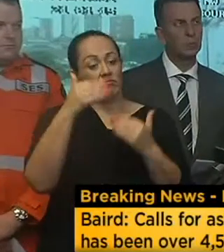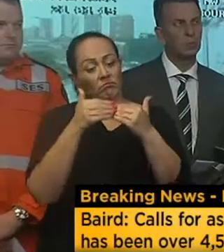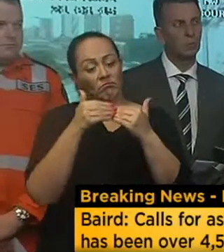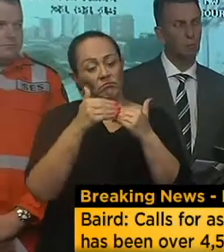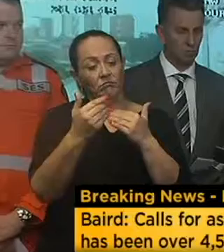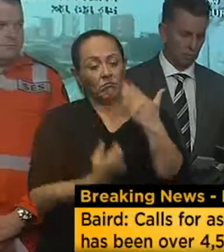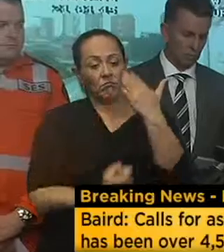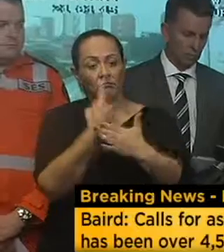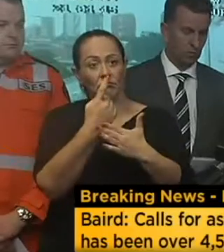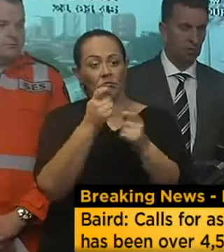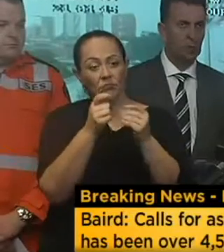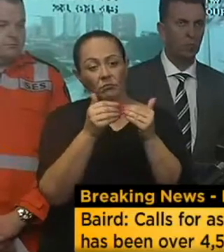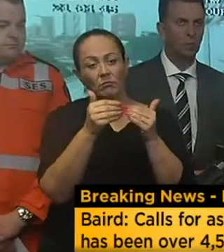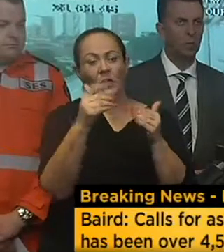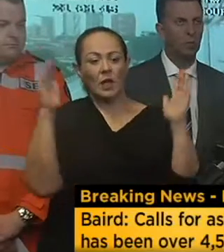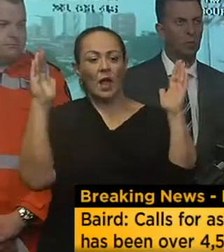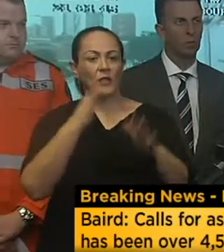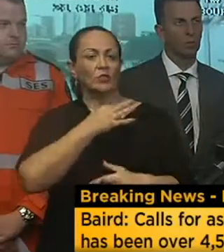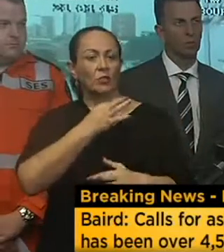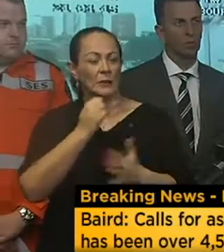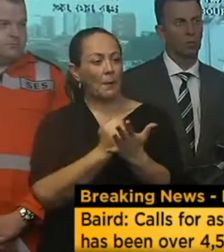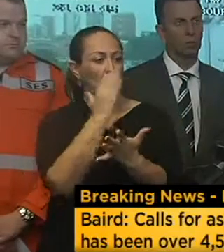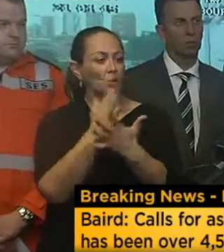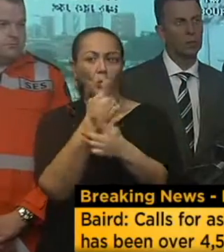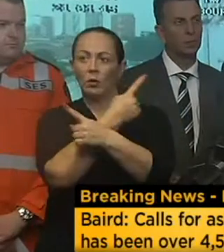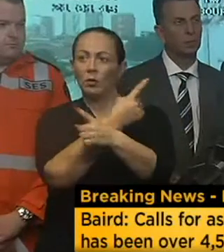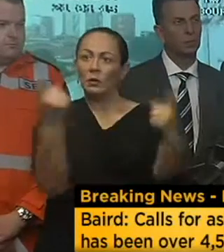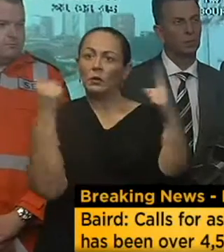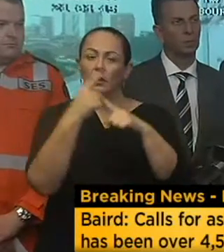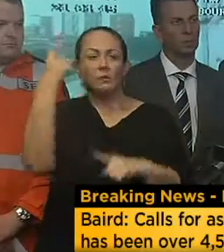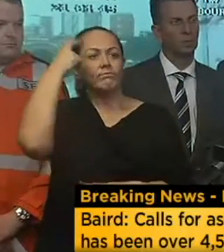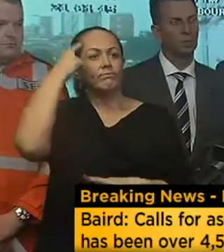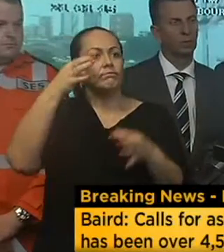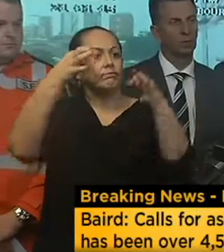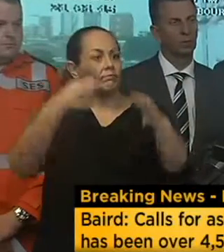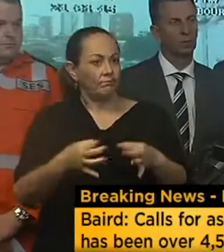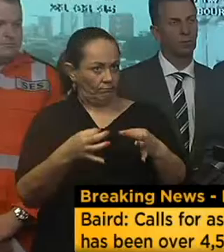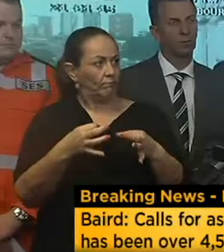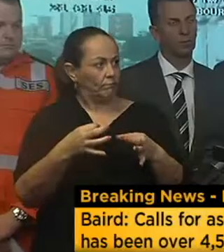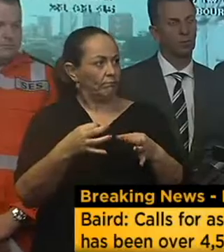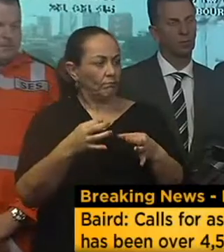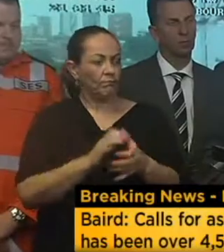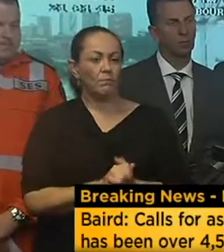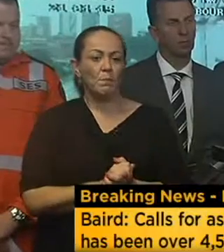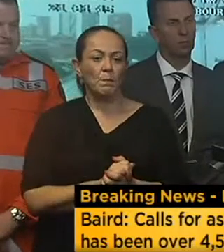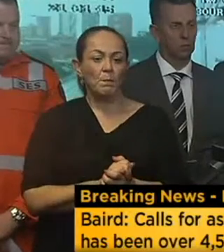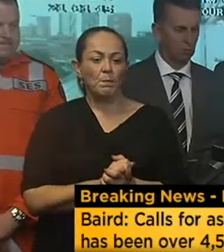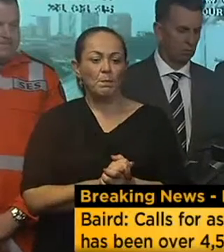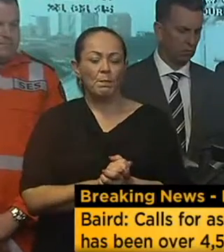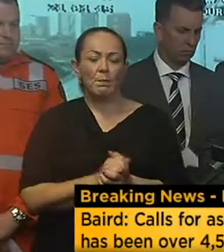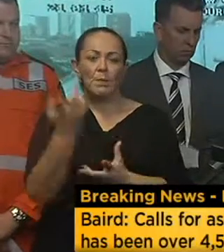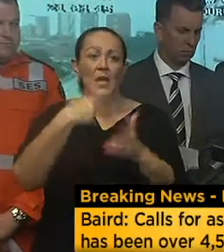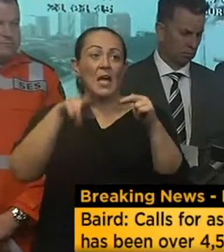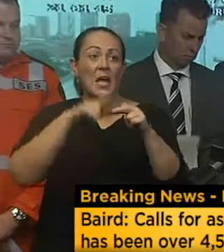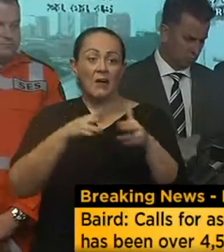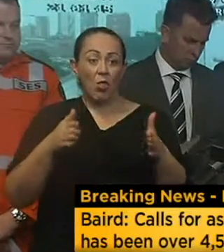unnecessary risk by people just making some common sense decisions. If you do not need to cross